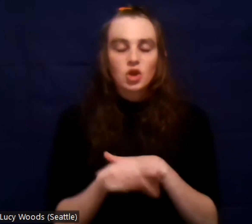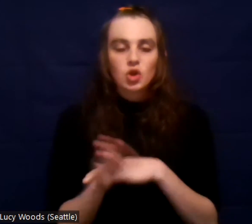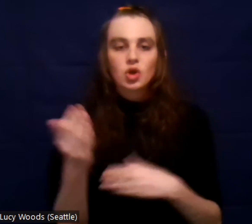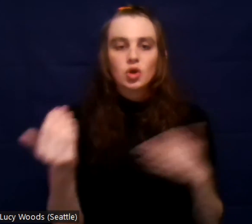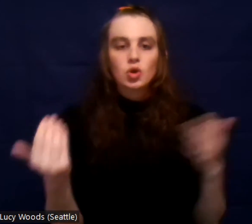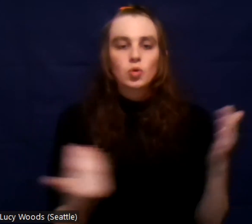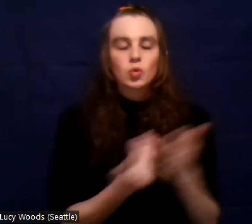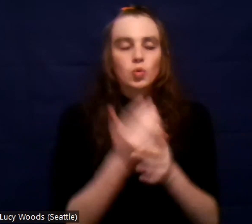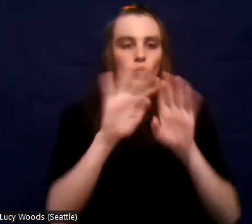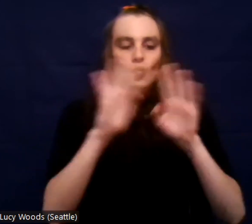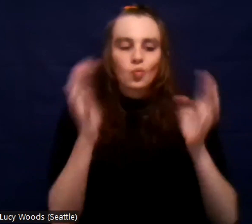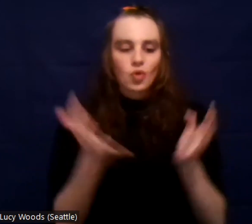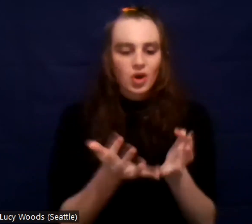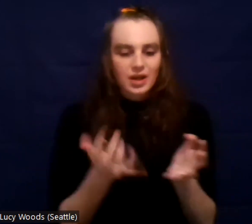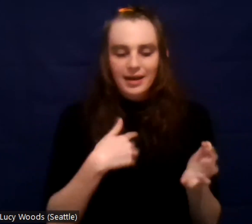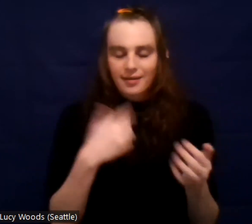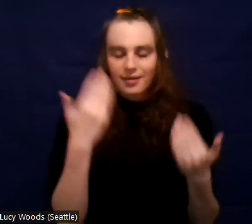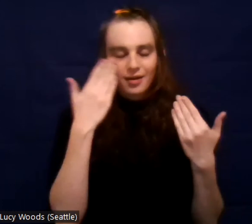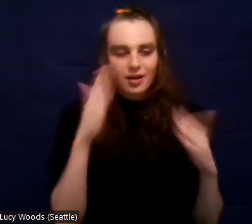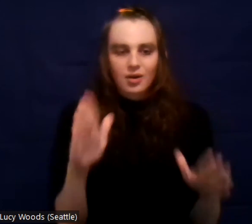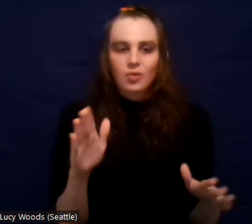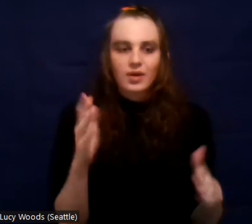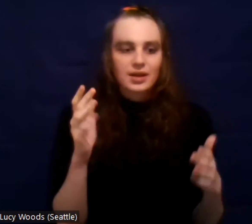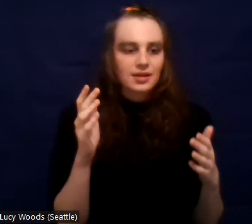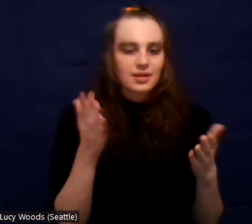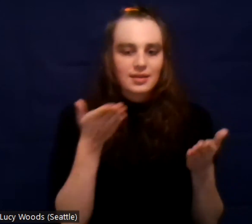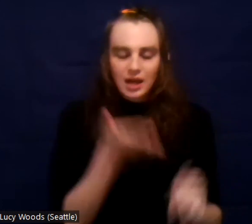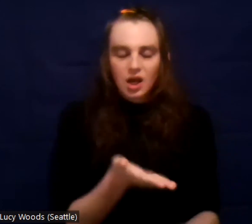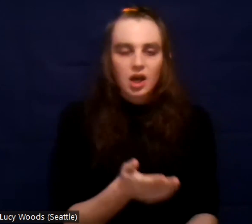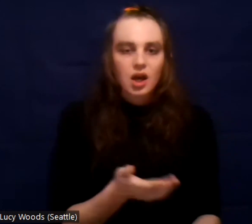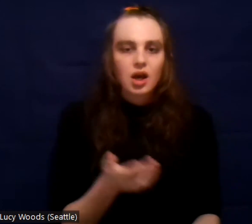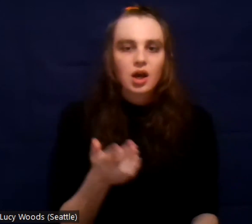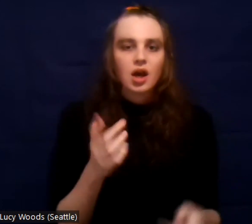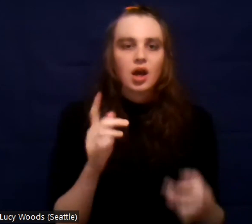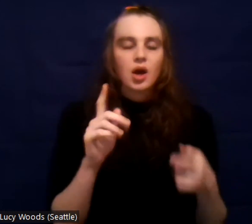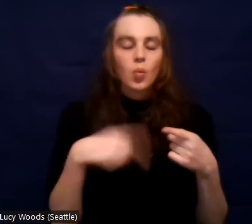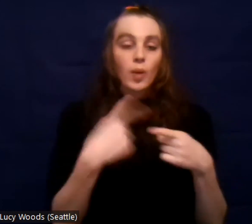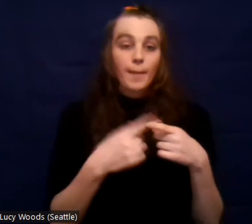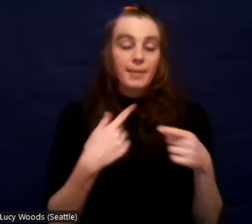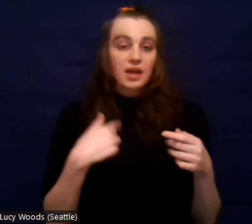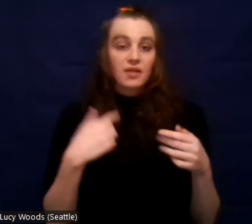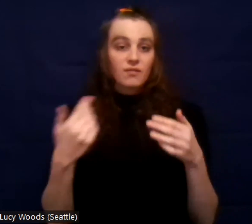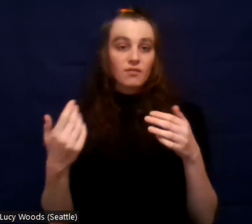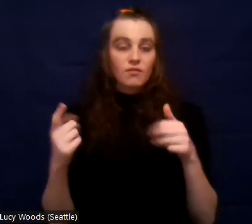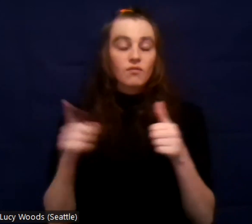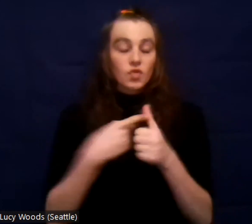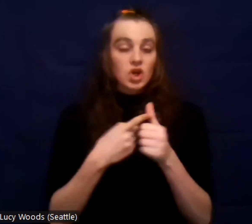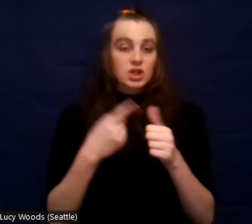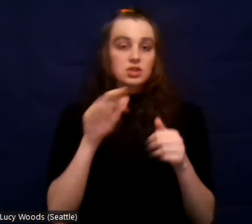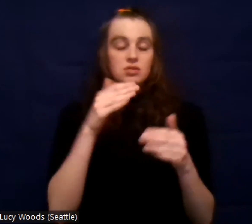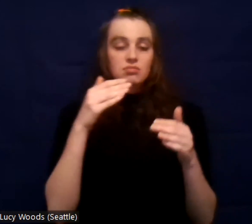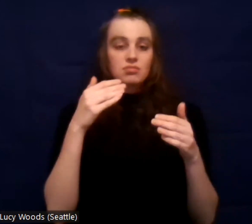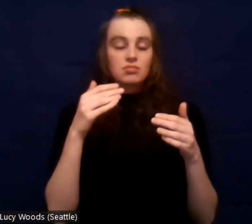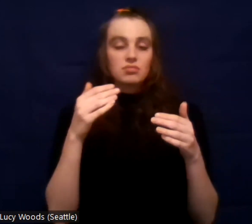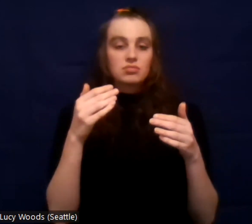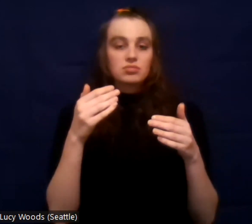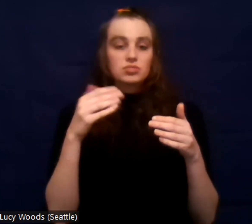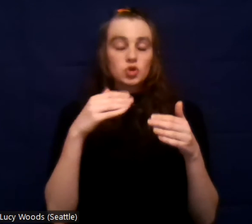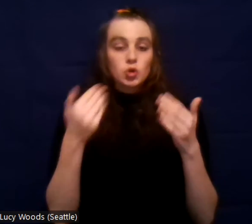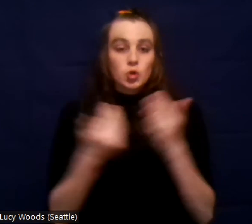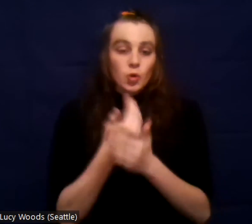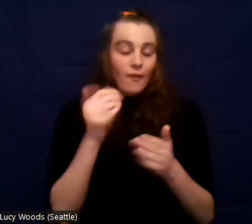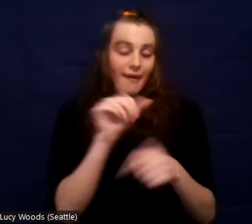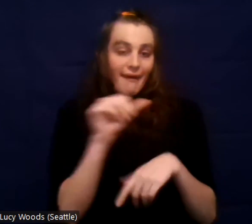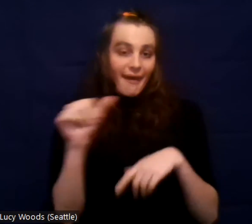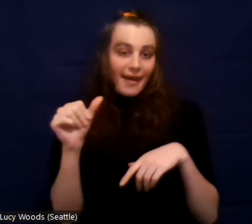existed. Uh, when I came into the rooms, I didn't know anything about recovery. I didn't have